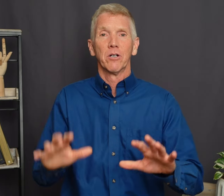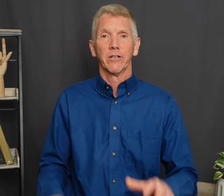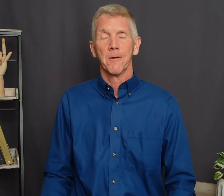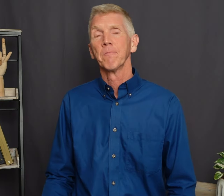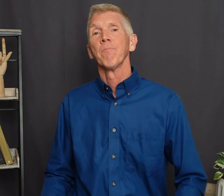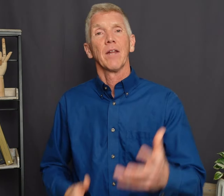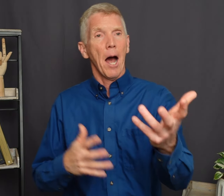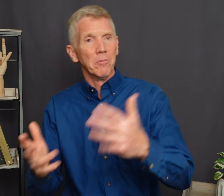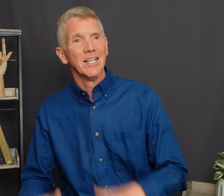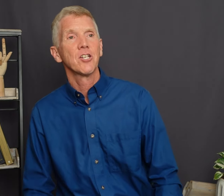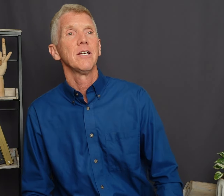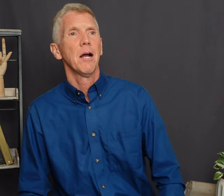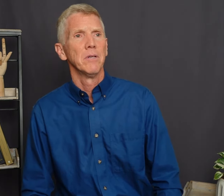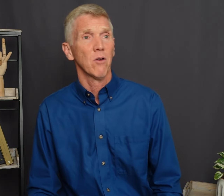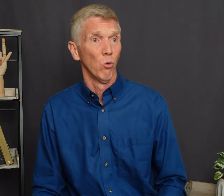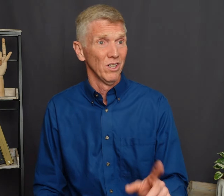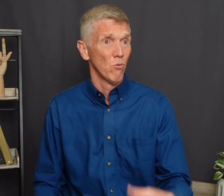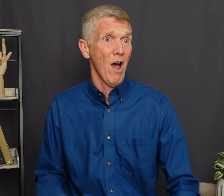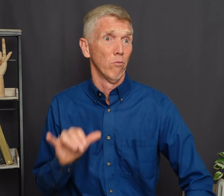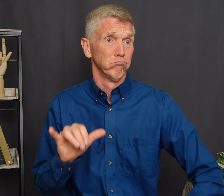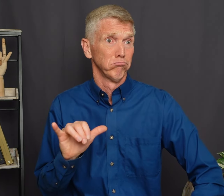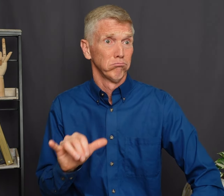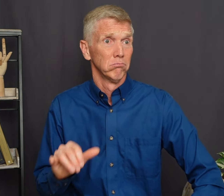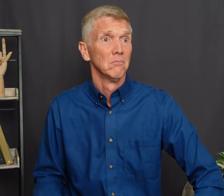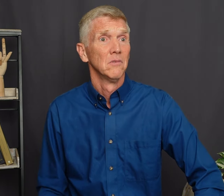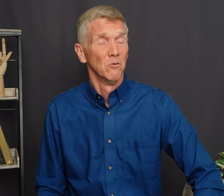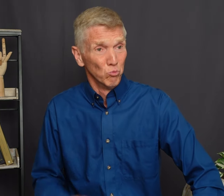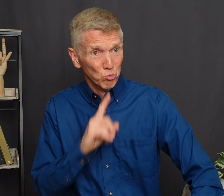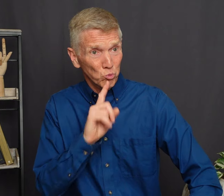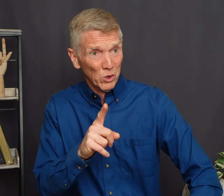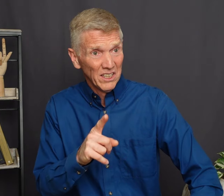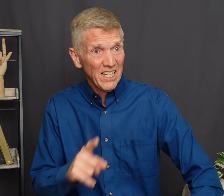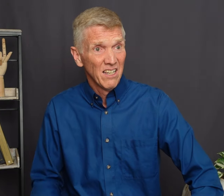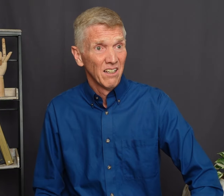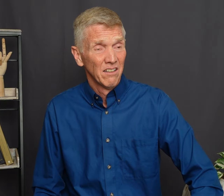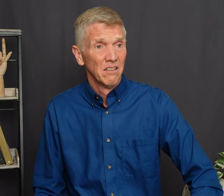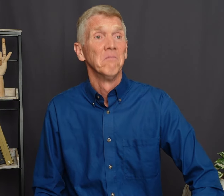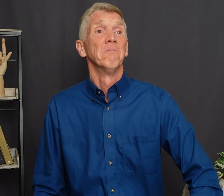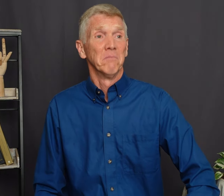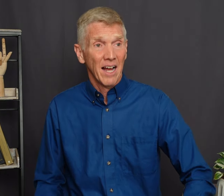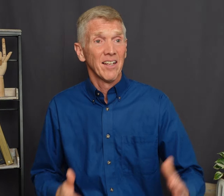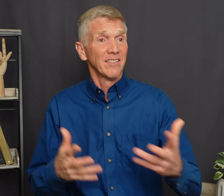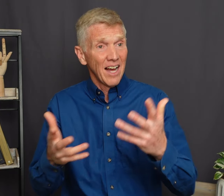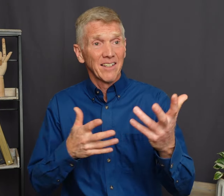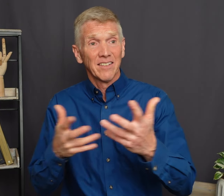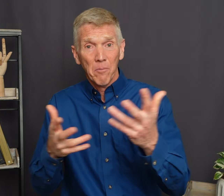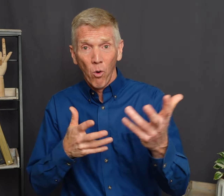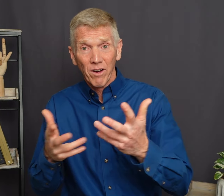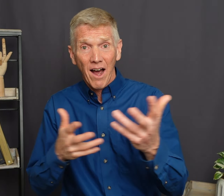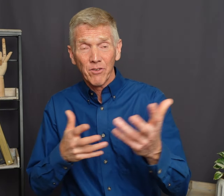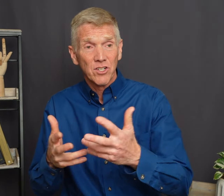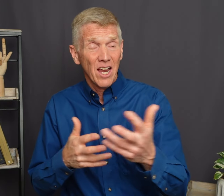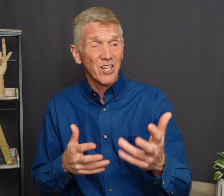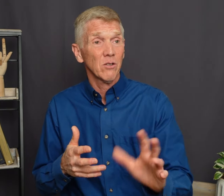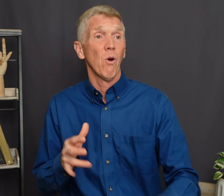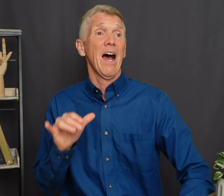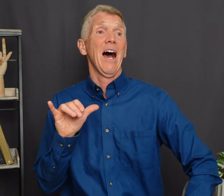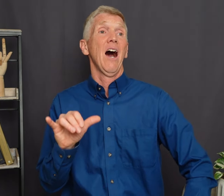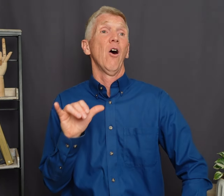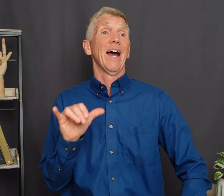clear I'm listening I'm listening Oh really? Wow Really? Dot dot dot dot dot More of a conversation Wow I